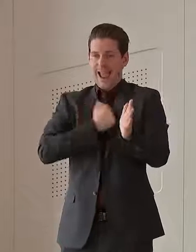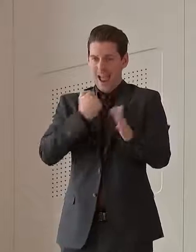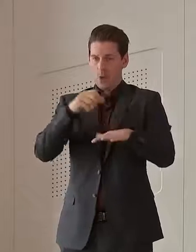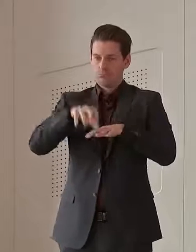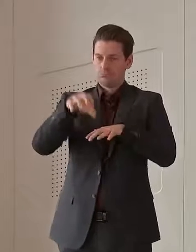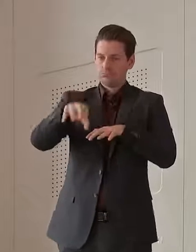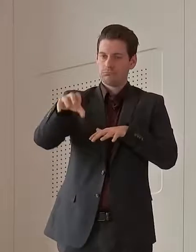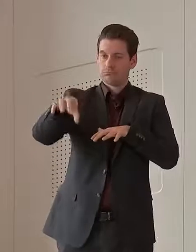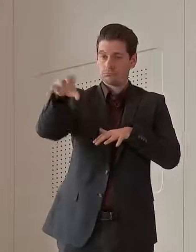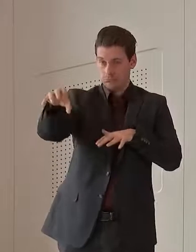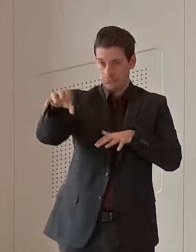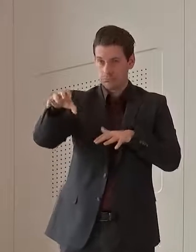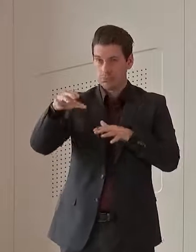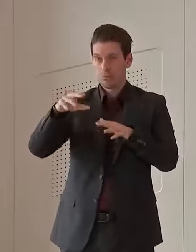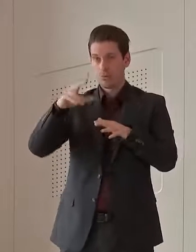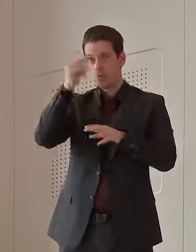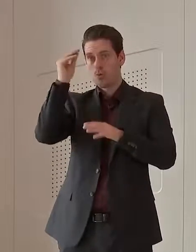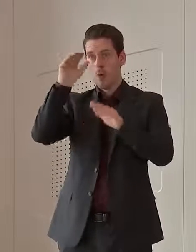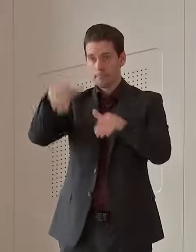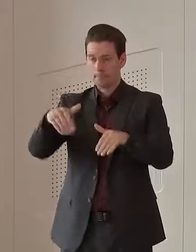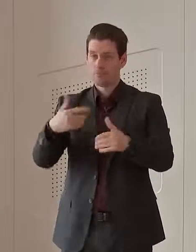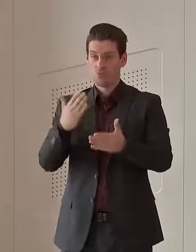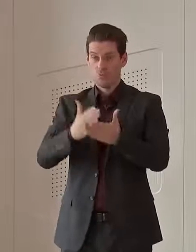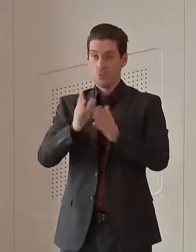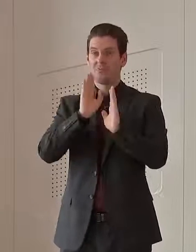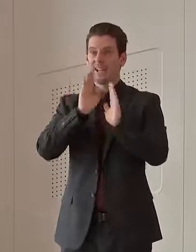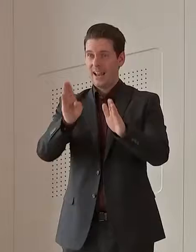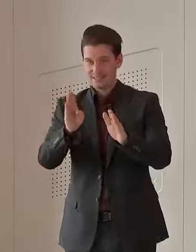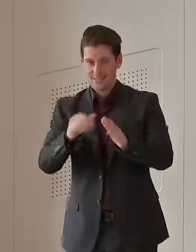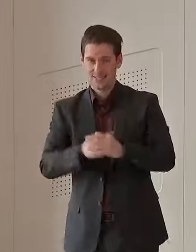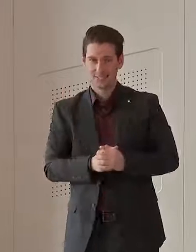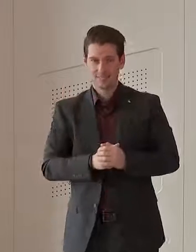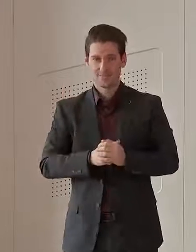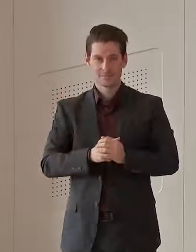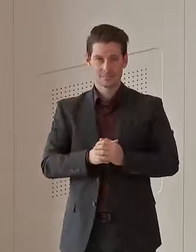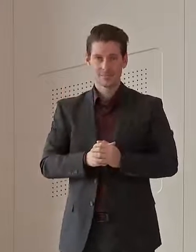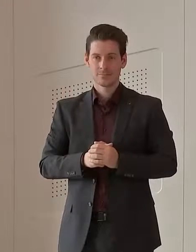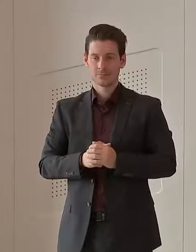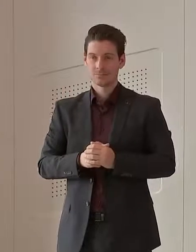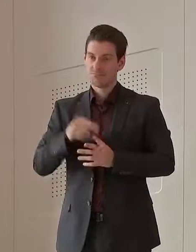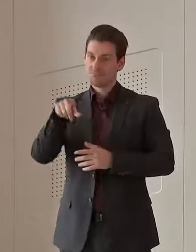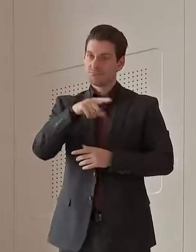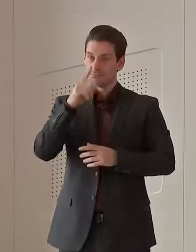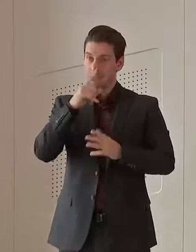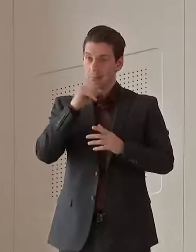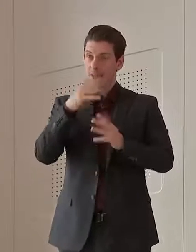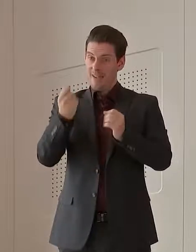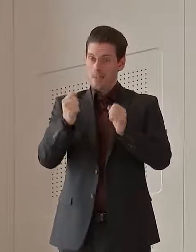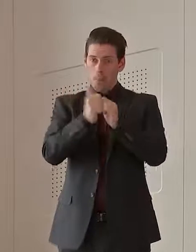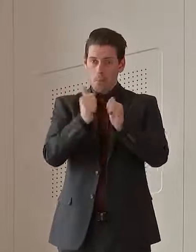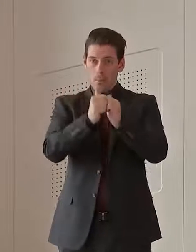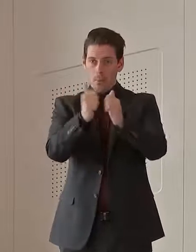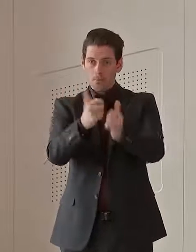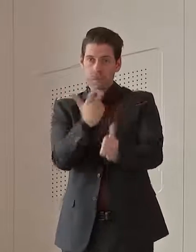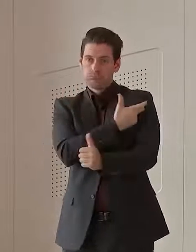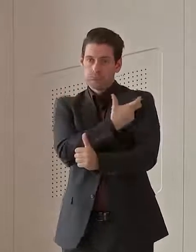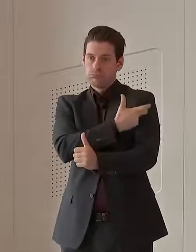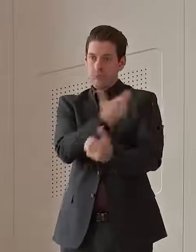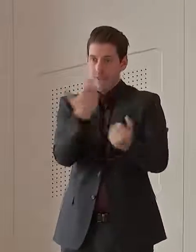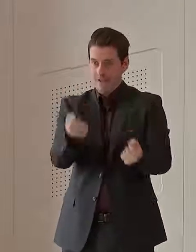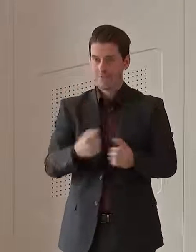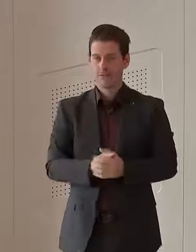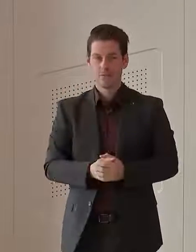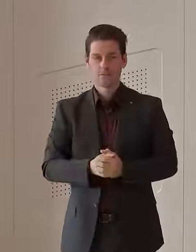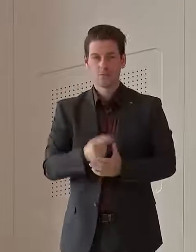now have had their first dose. So that is fantastic. And we continue to see those people coming forward and getting vaccinated. Again,